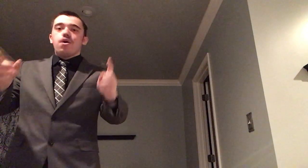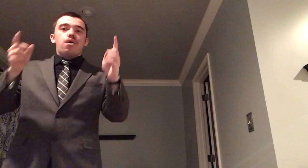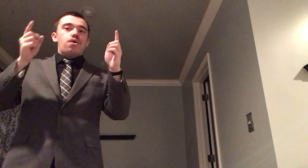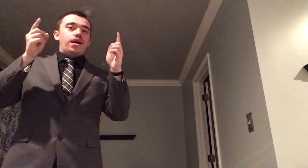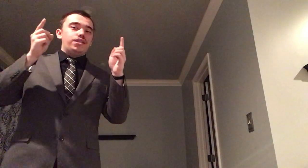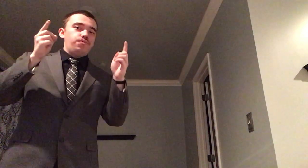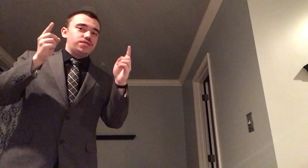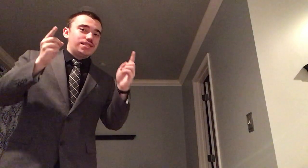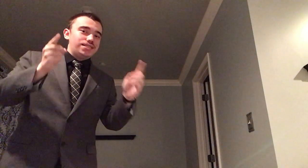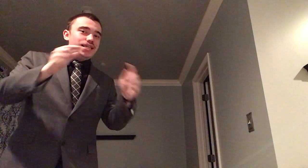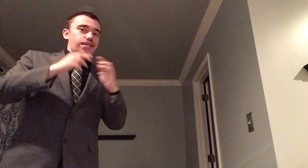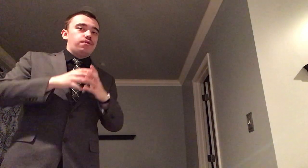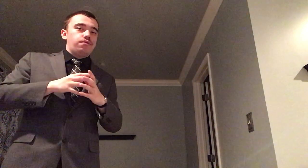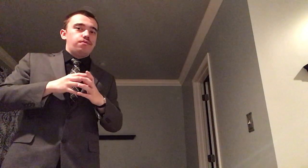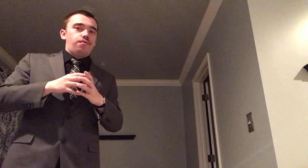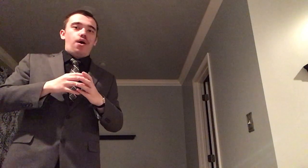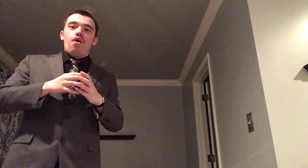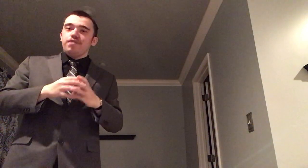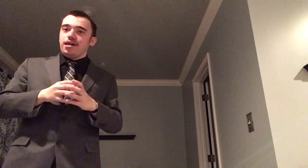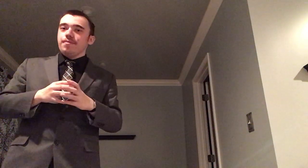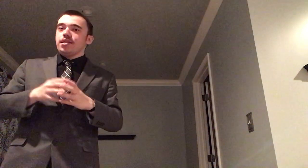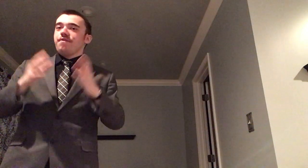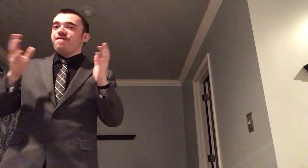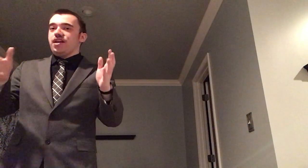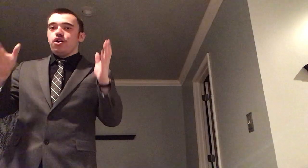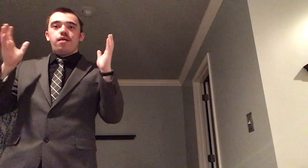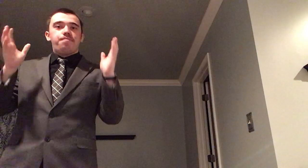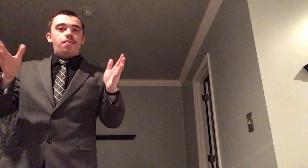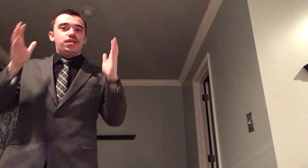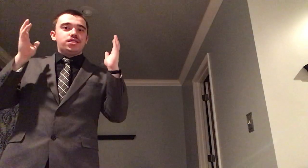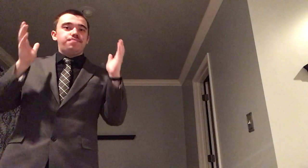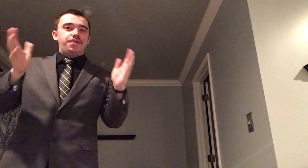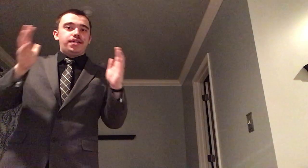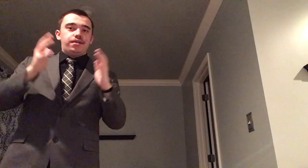and you will succeed while overcoming the fear of public speaking